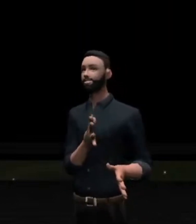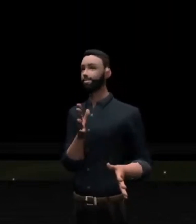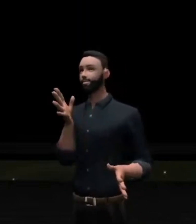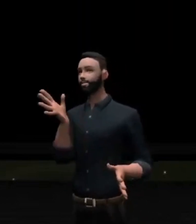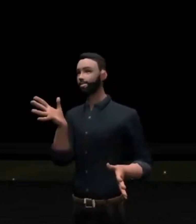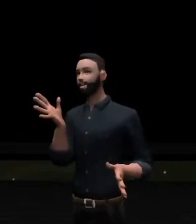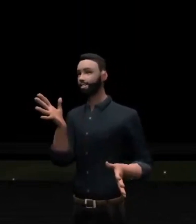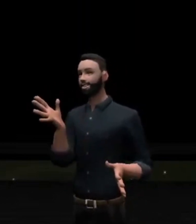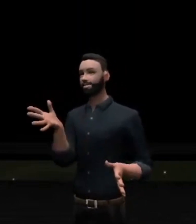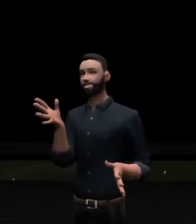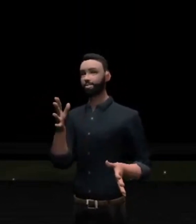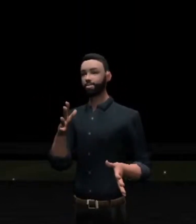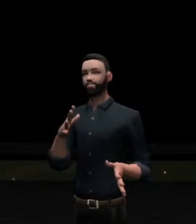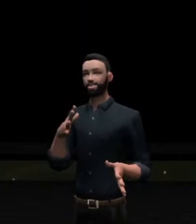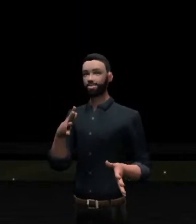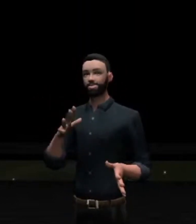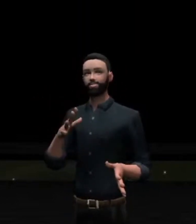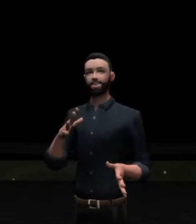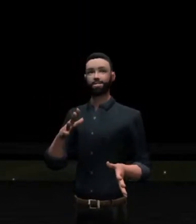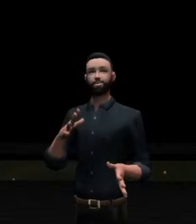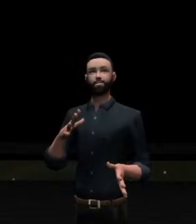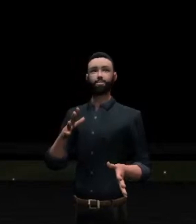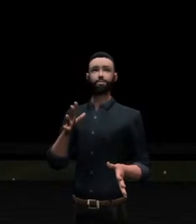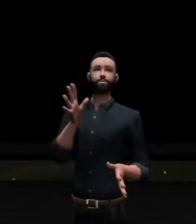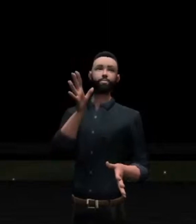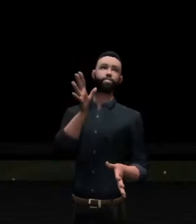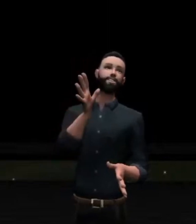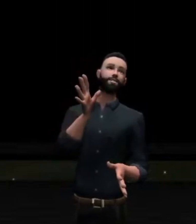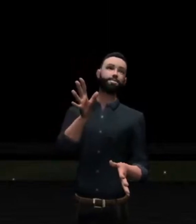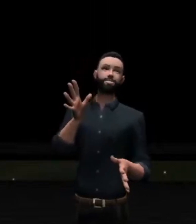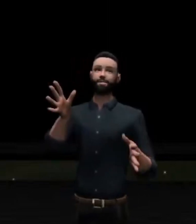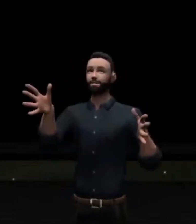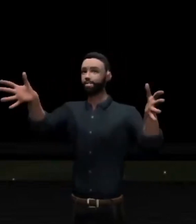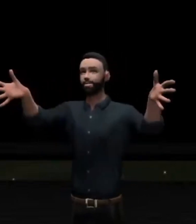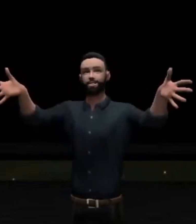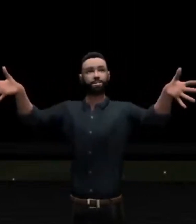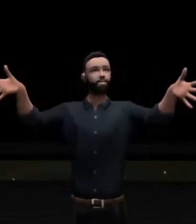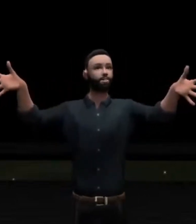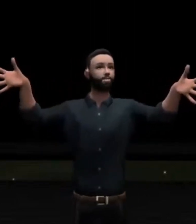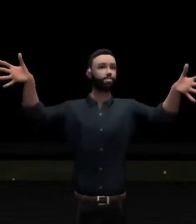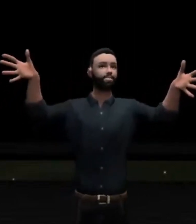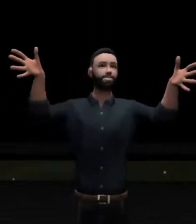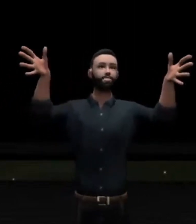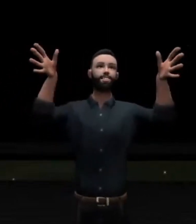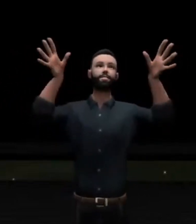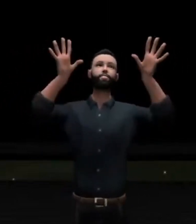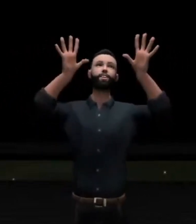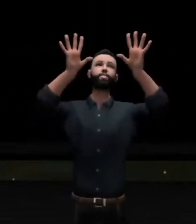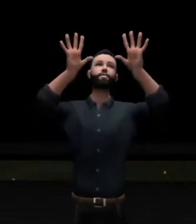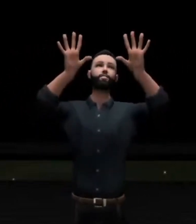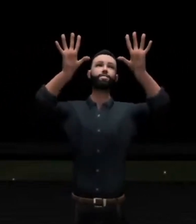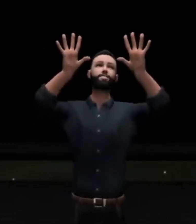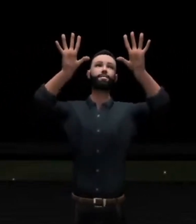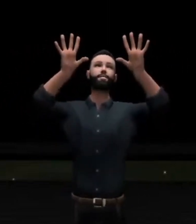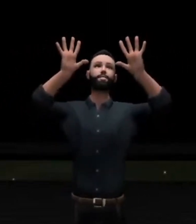about this. When you've got someone who professes faith, when they see, and anyone here who professes faith, you know when you see the